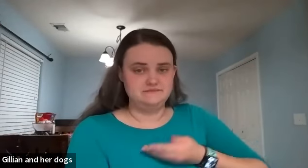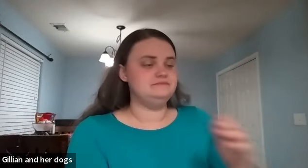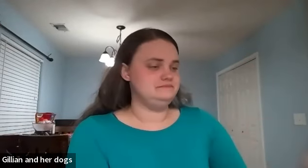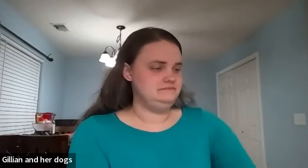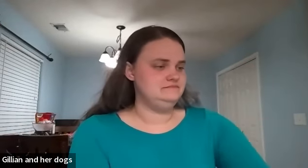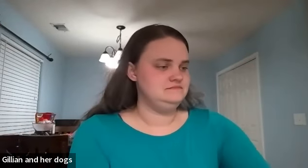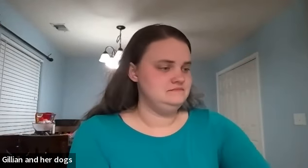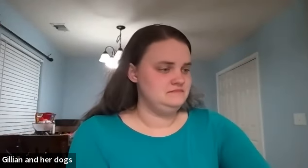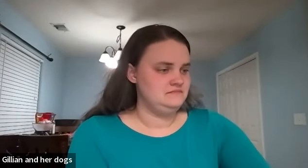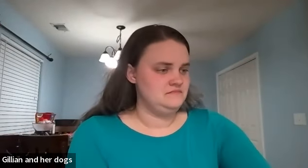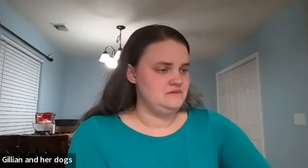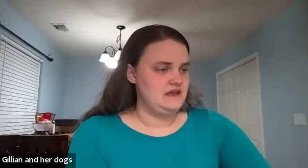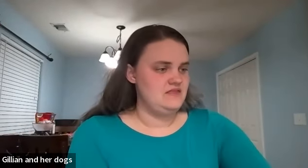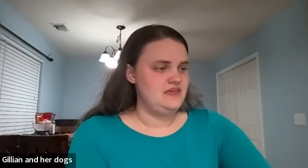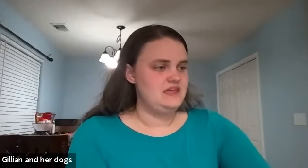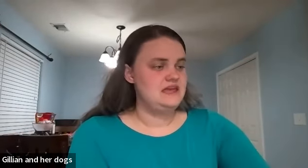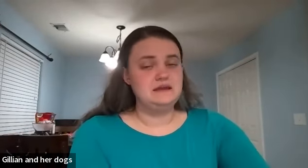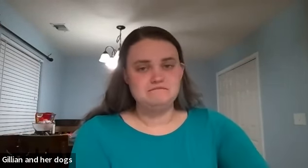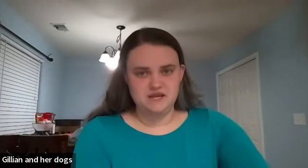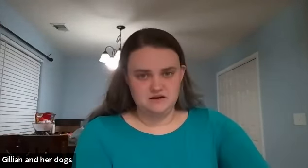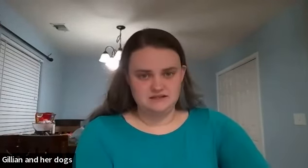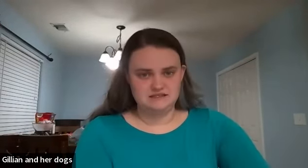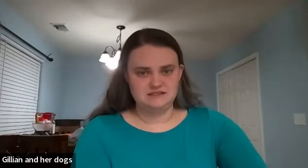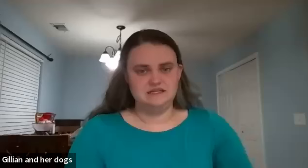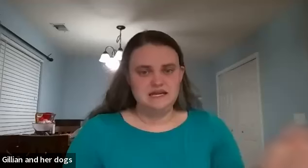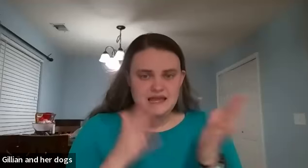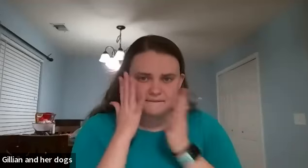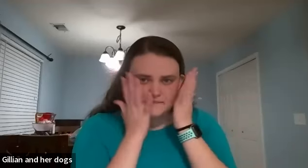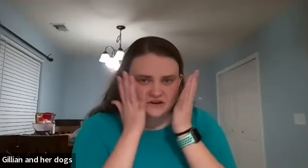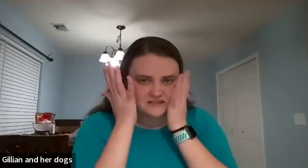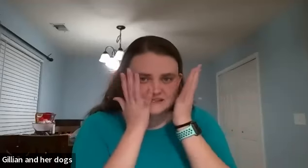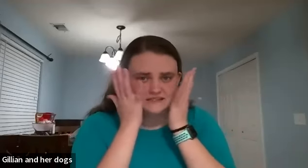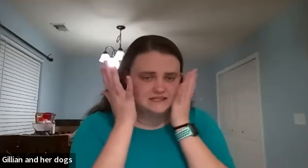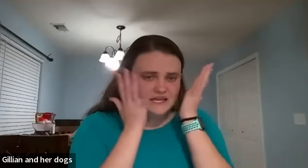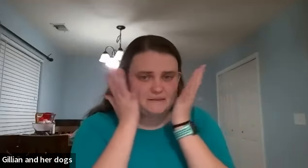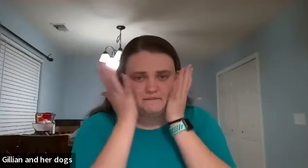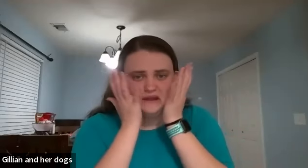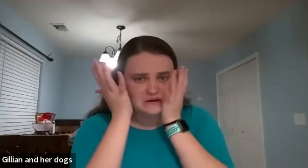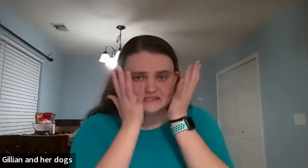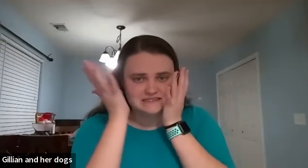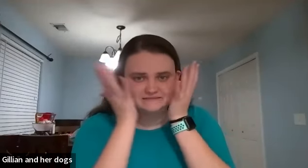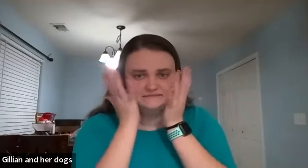mm-hmm and then embarrassed embarrassed embarrassed embarrassed